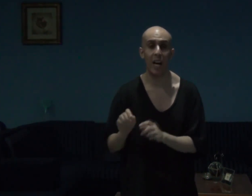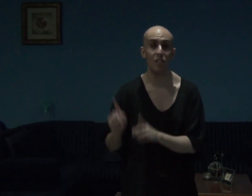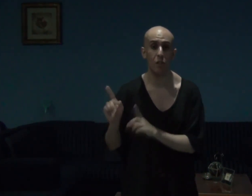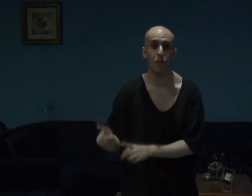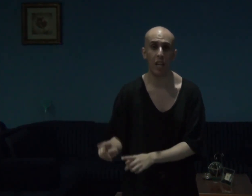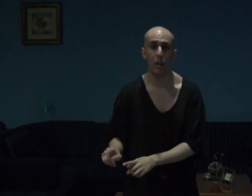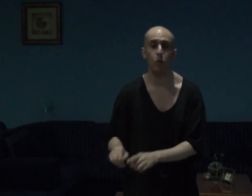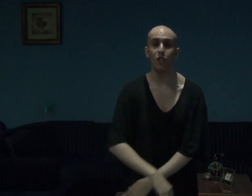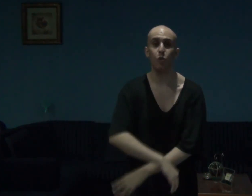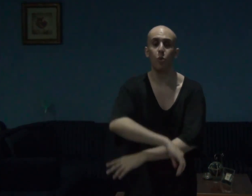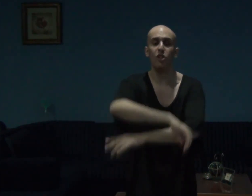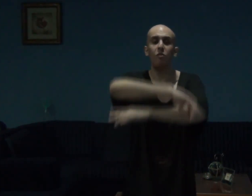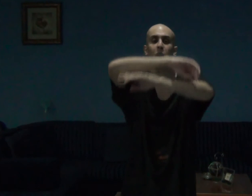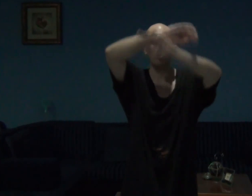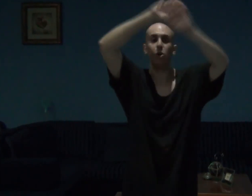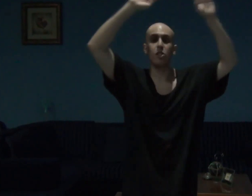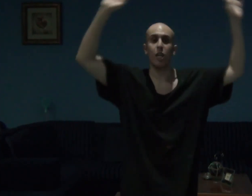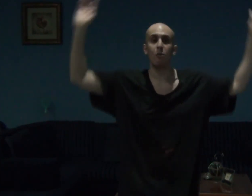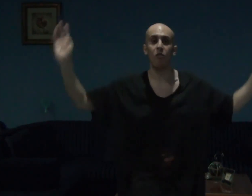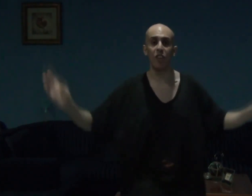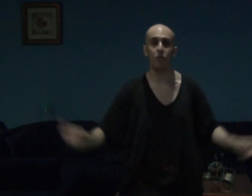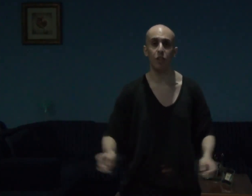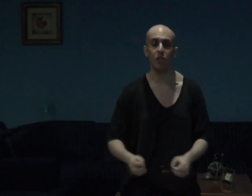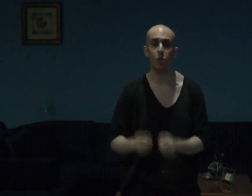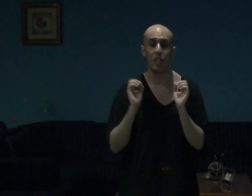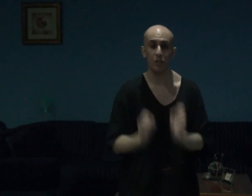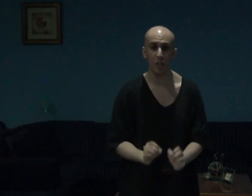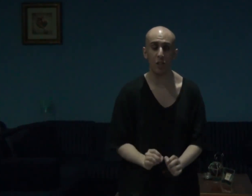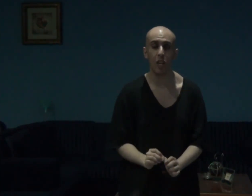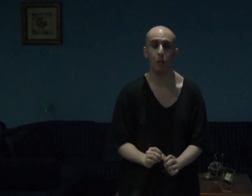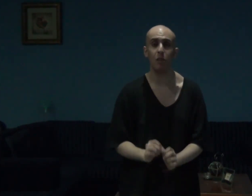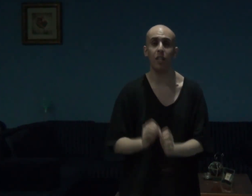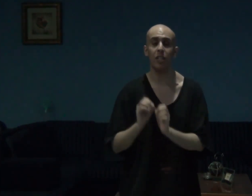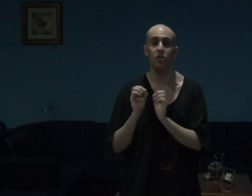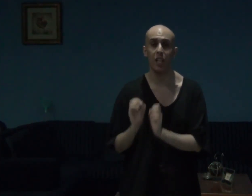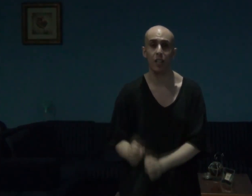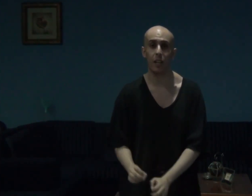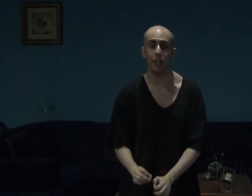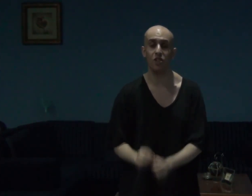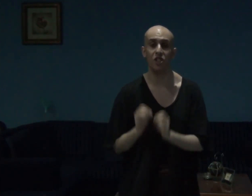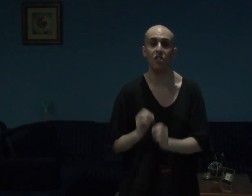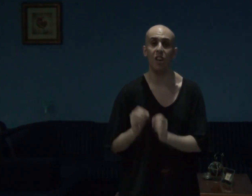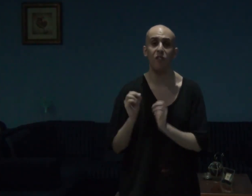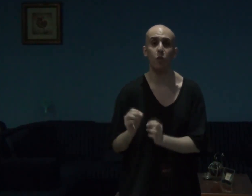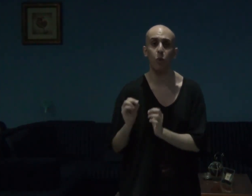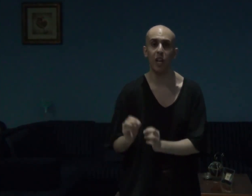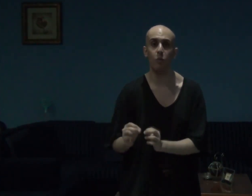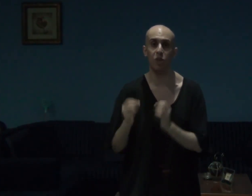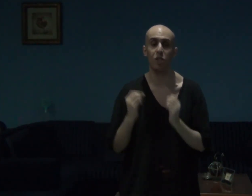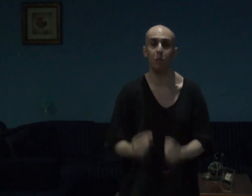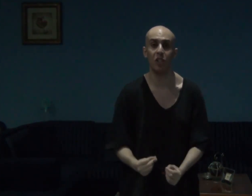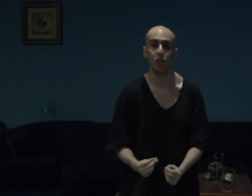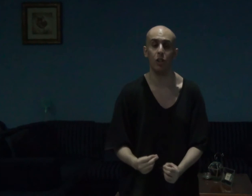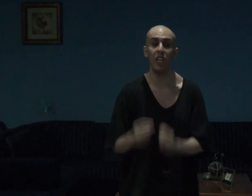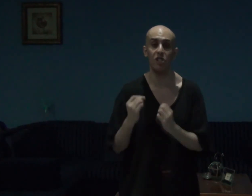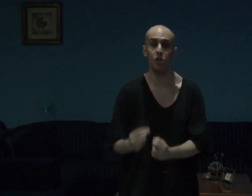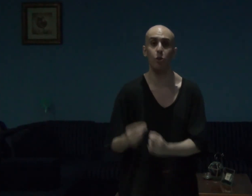as of now, is one of my all-time favorites, and this game, guys and gals, in every way, was special, and so